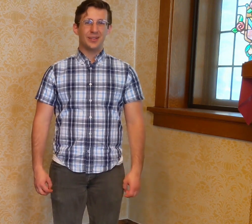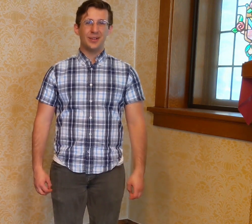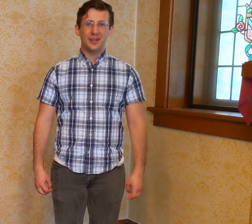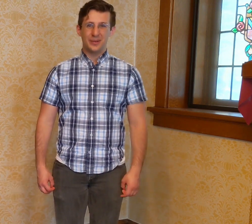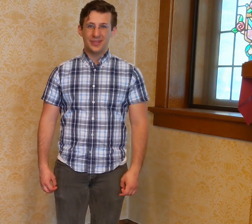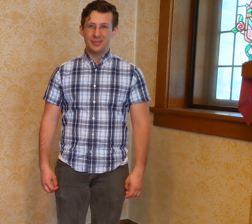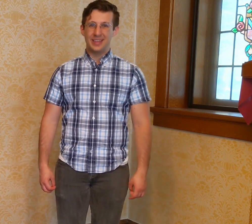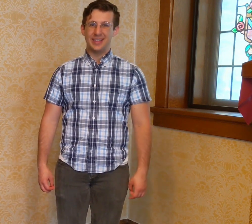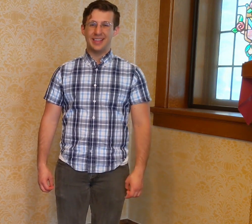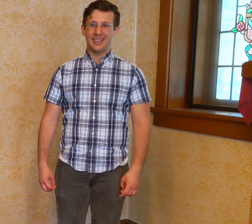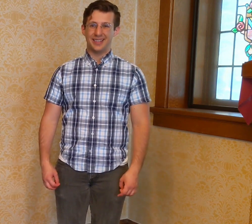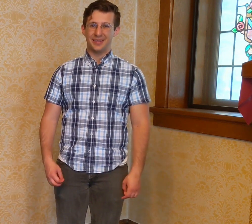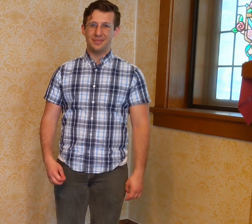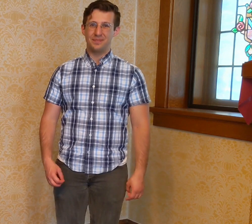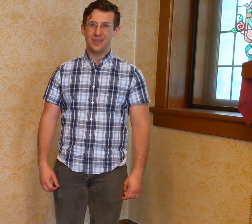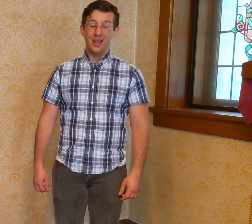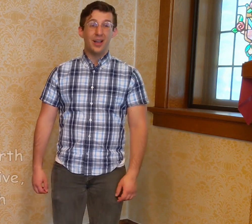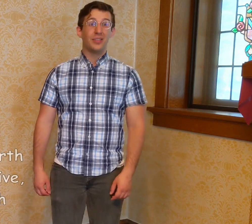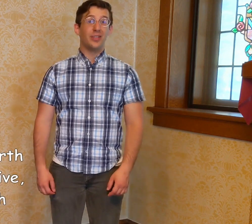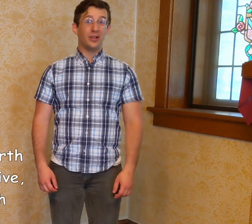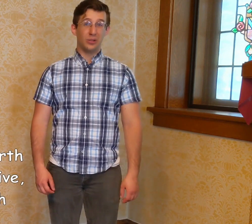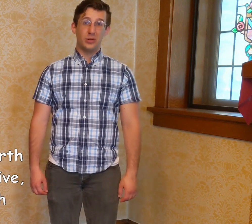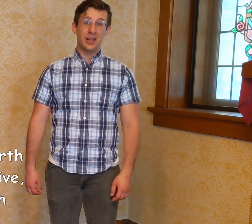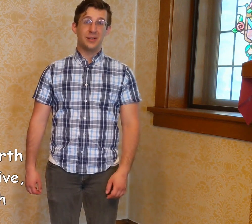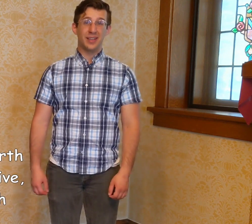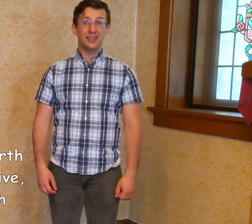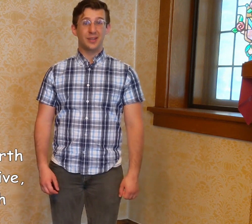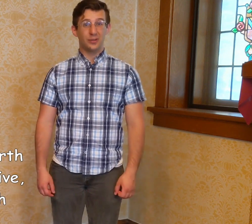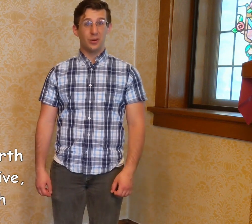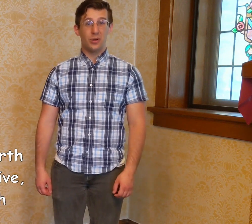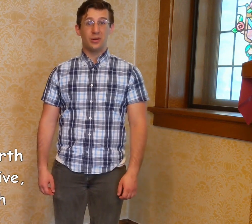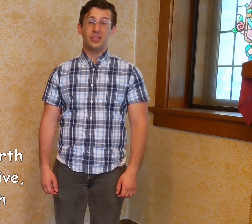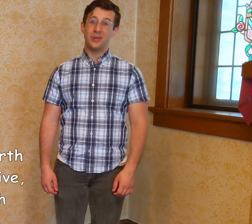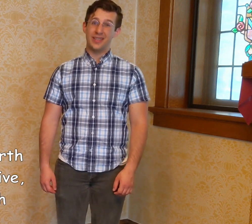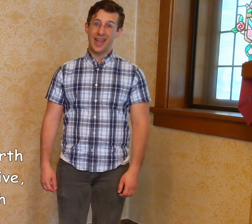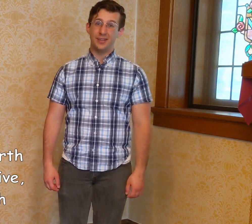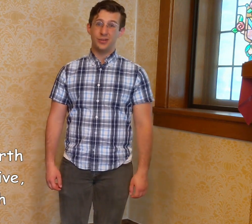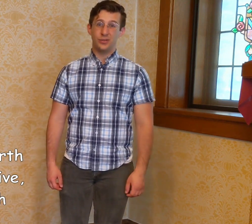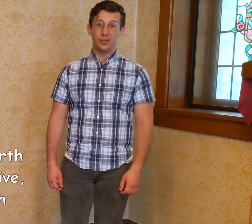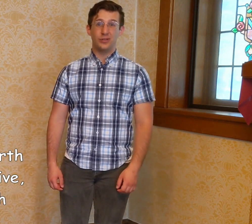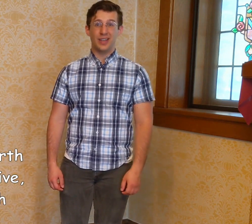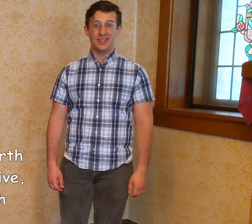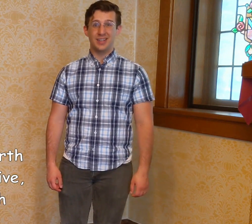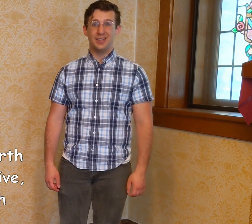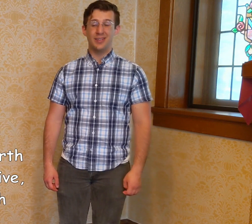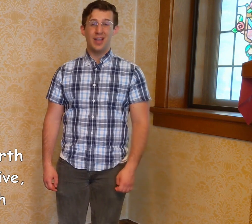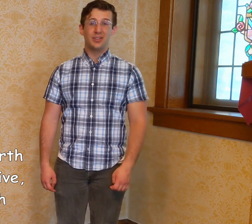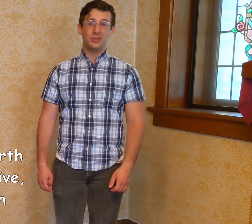the song goes something like this. The Lord now sends us forth with hands to serve and give to